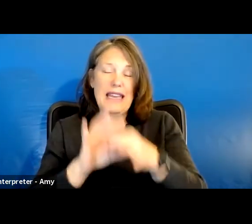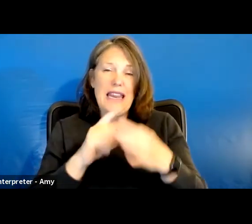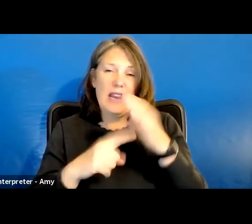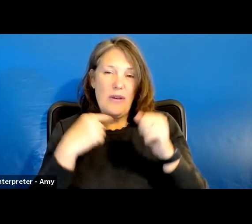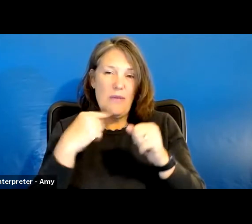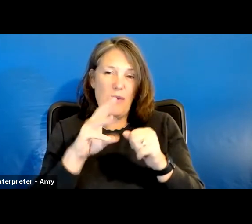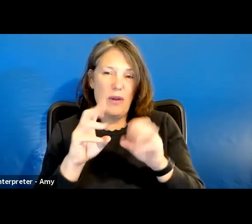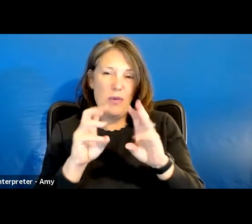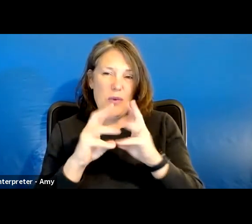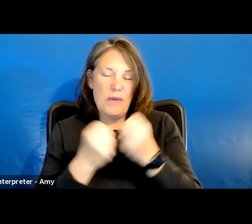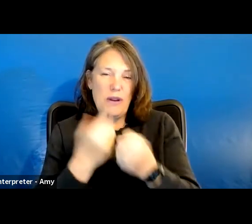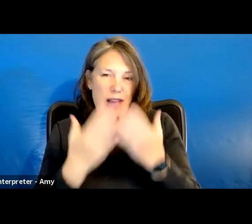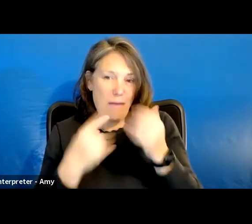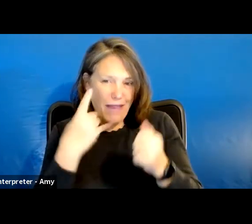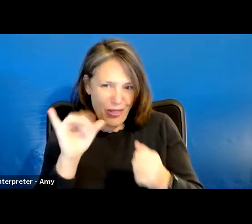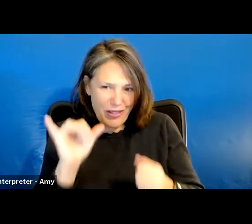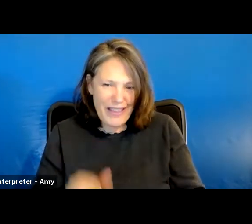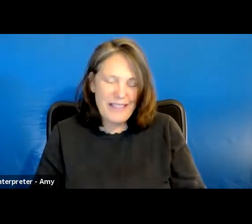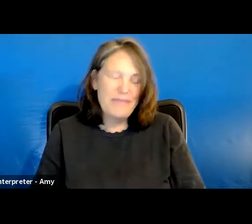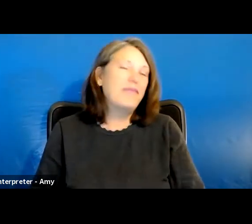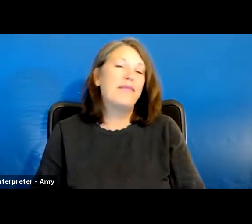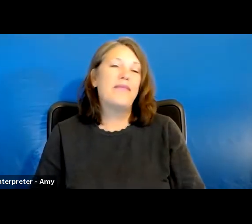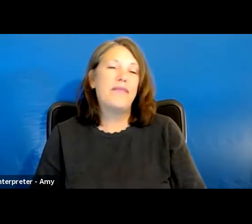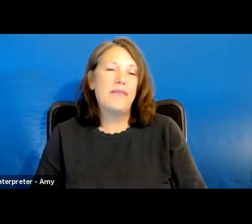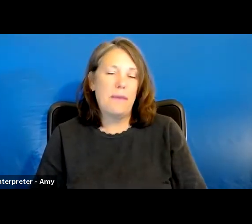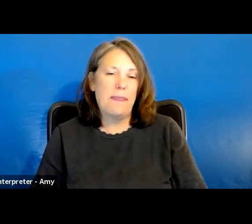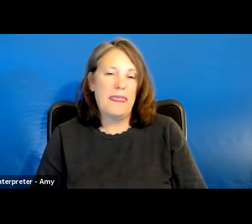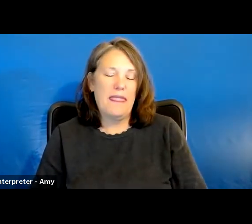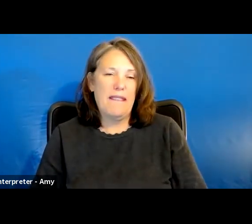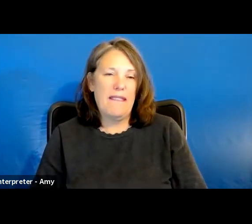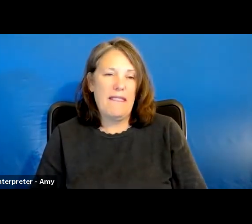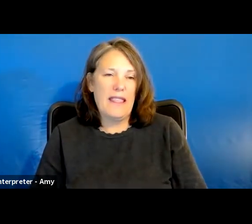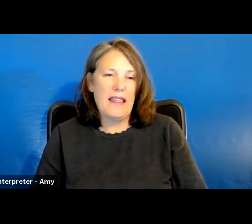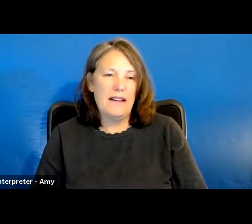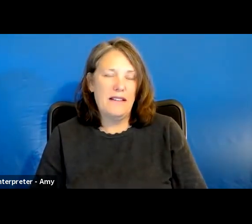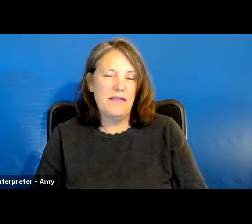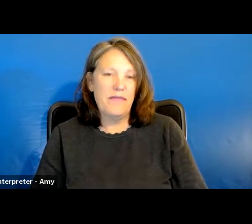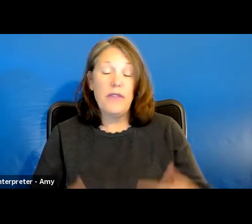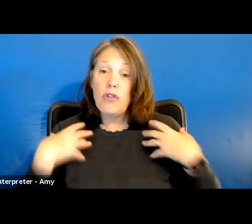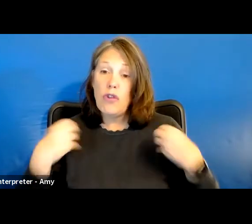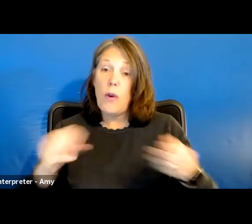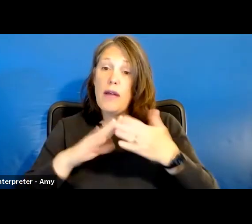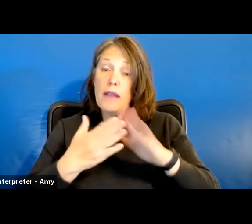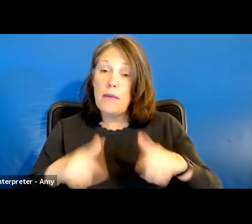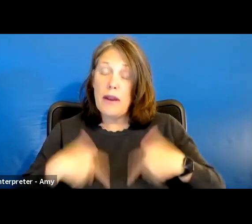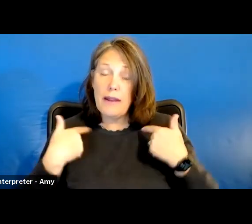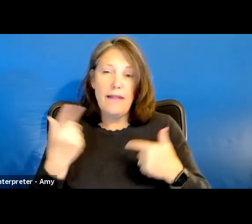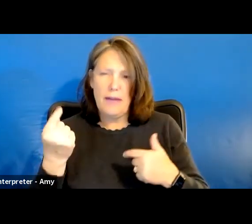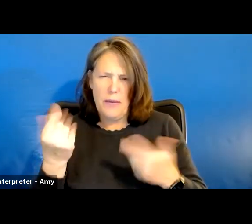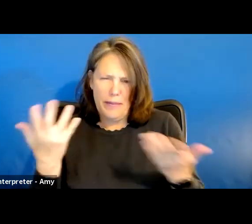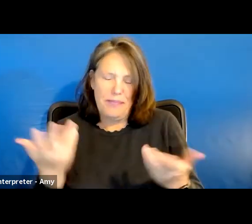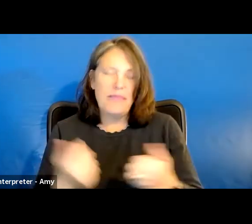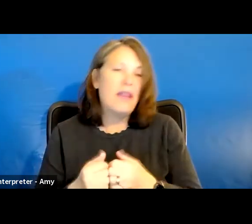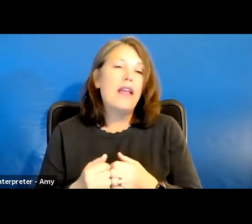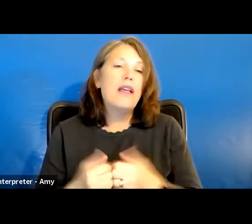might look like once you get started. So what is Healthy Community Living? So Healthy Community